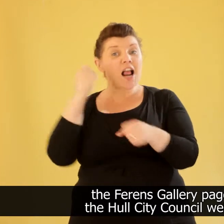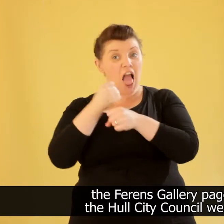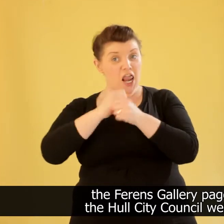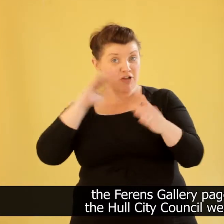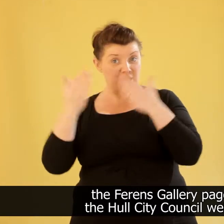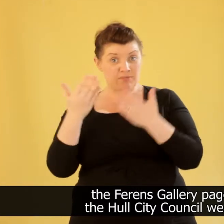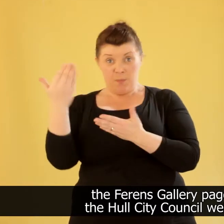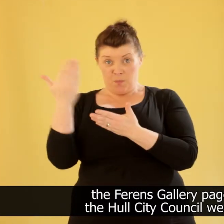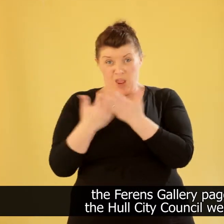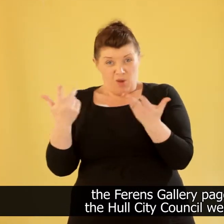Council website.